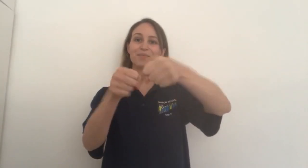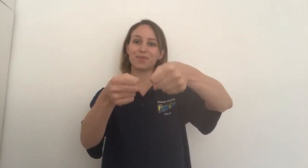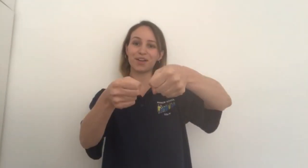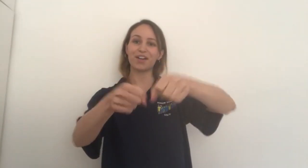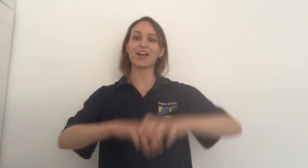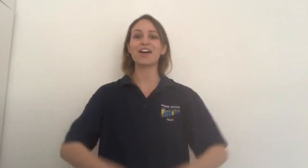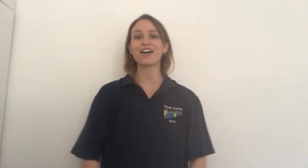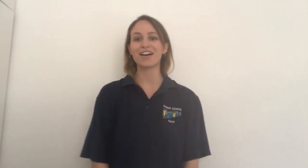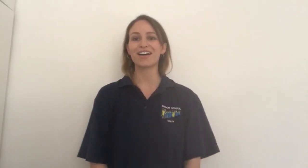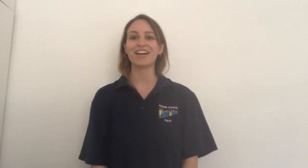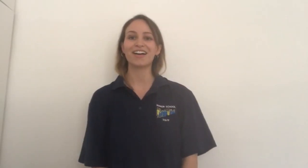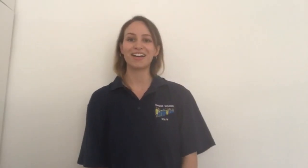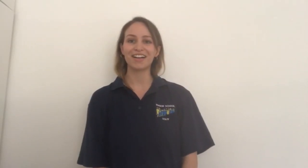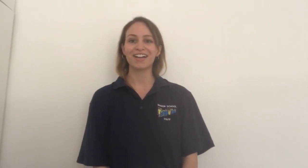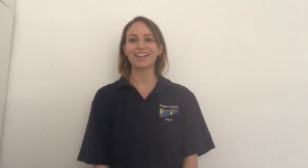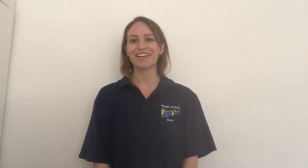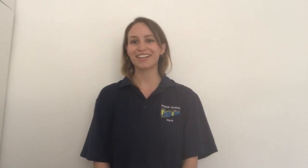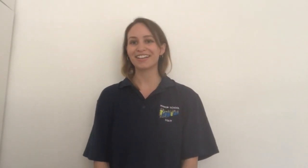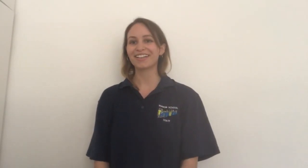Unbreakable